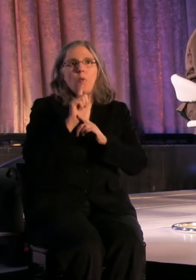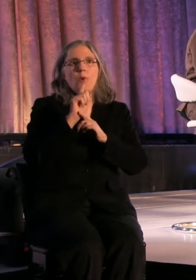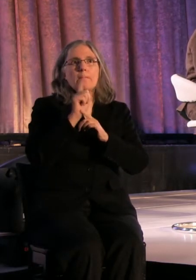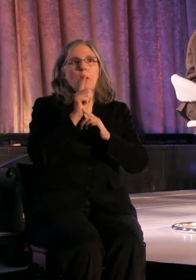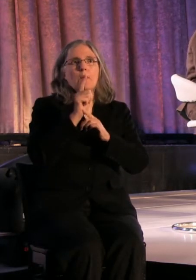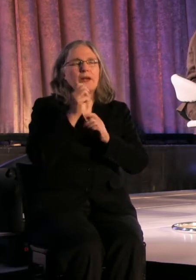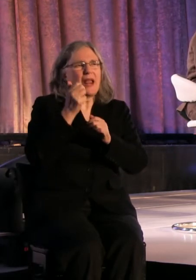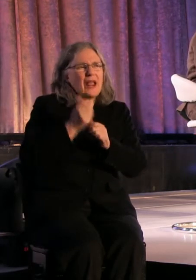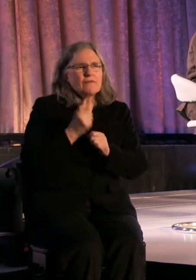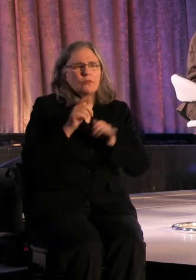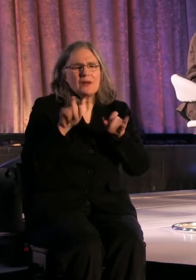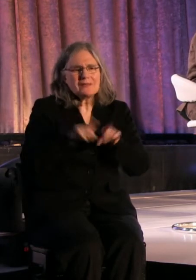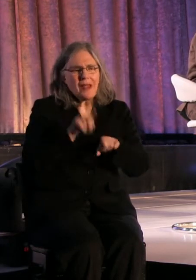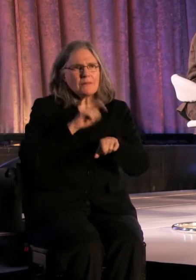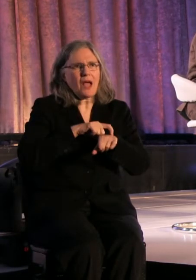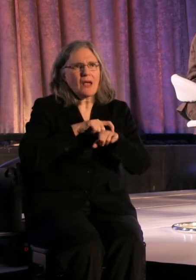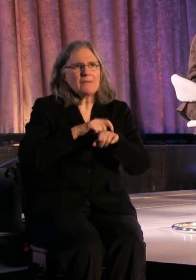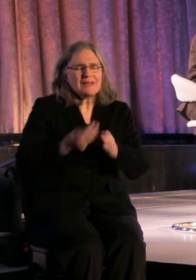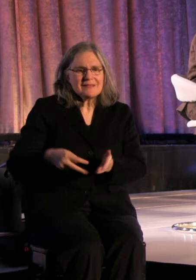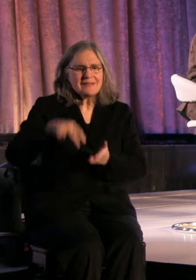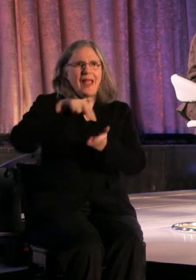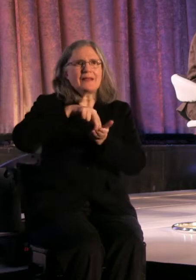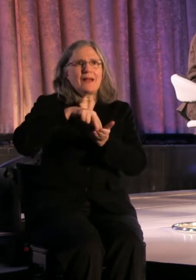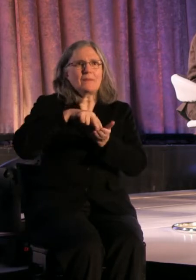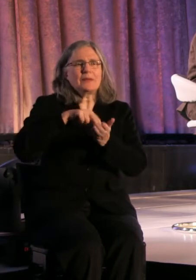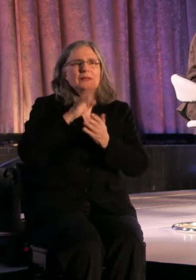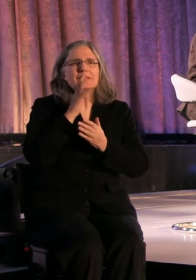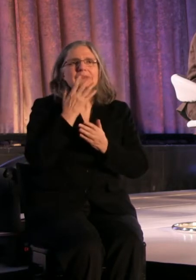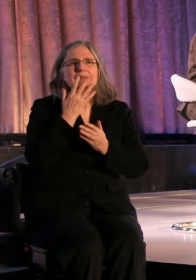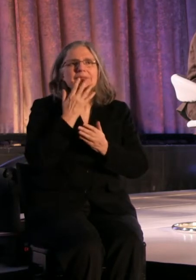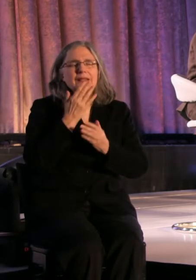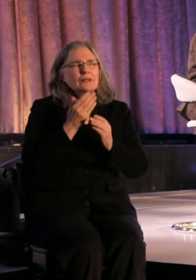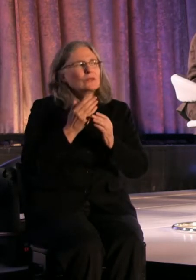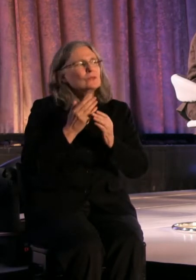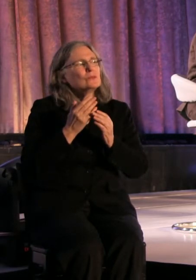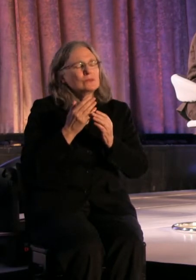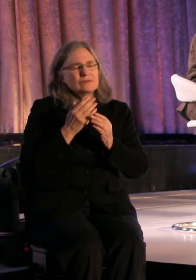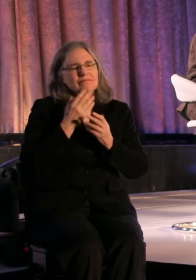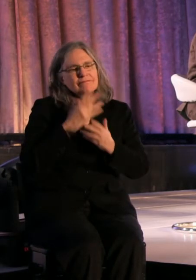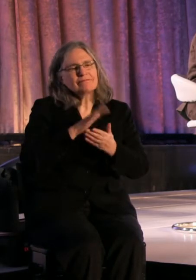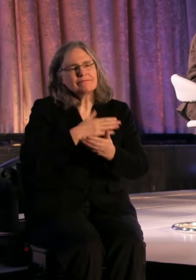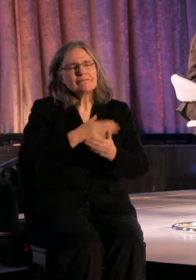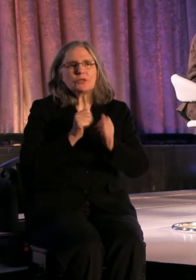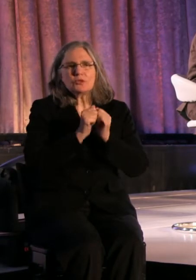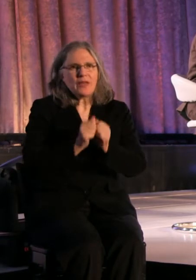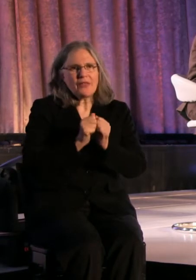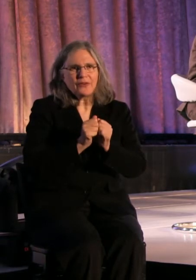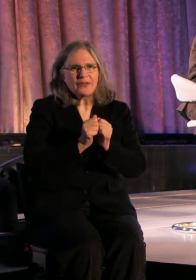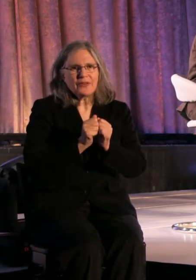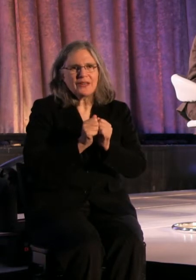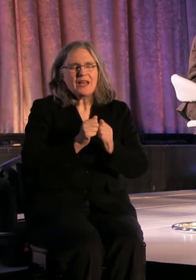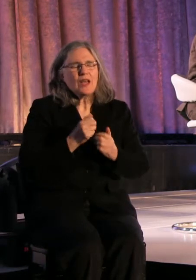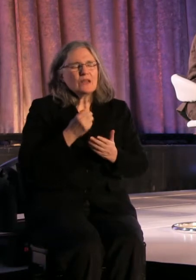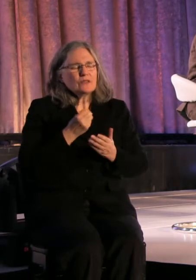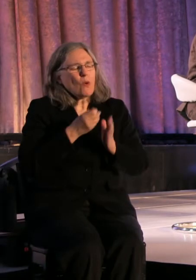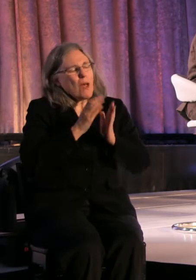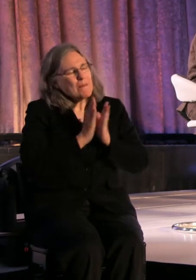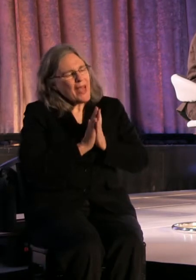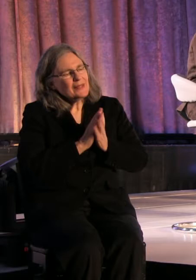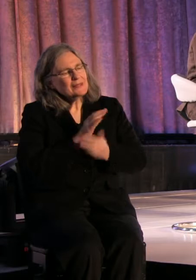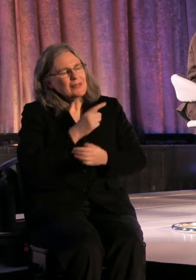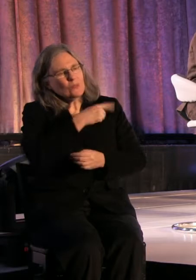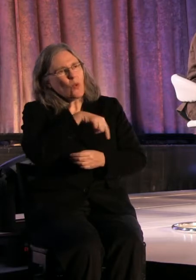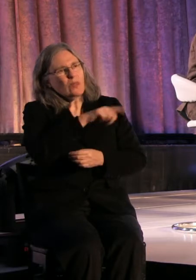land is your land. Right? Okay. So I guess I'm asking you as creative chemists,